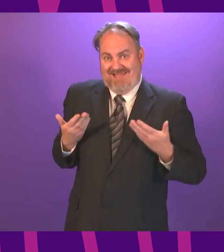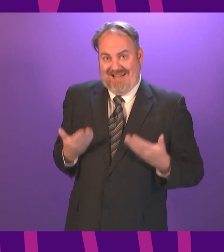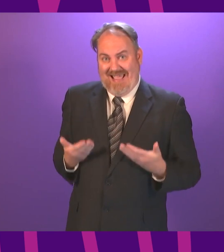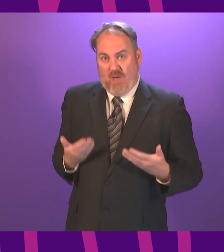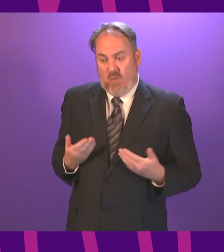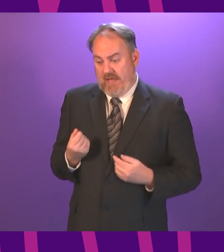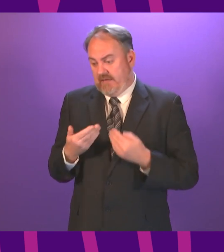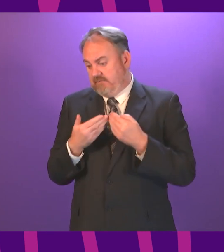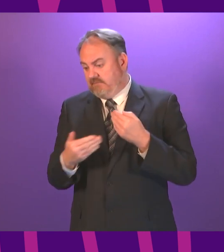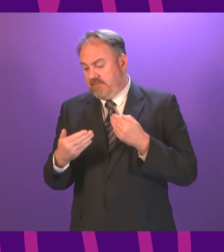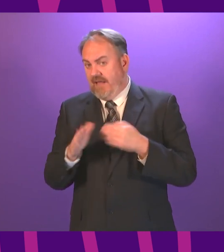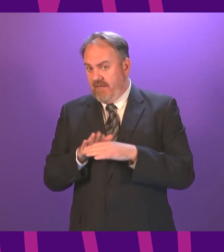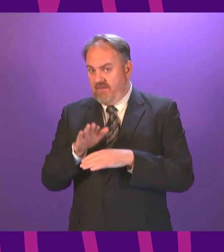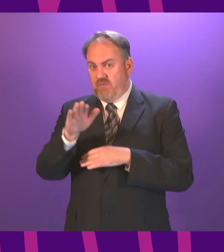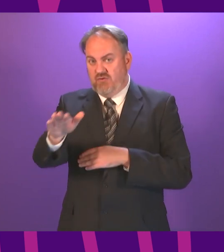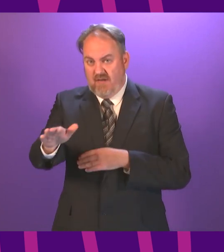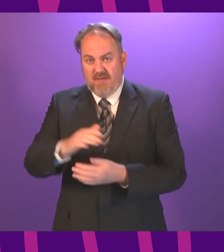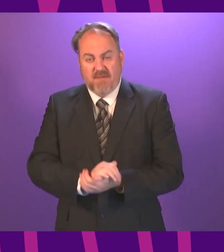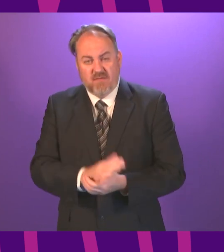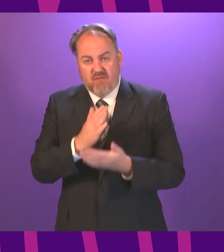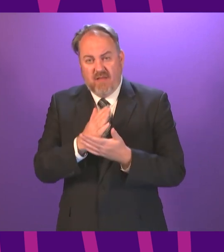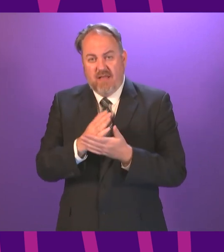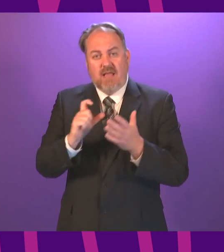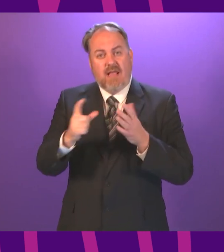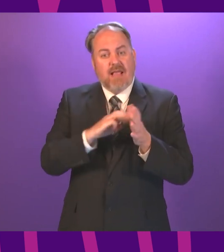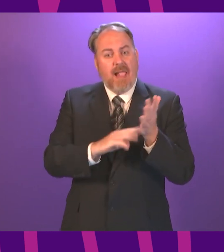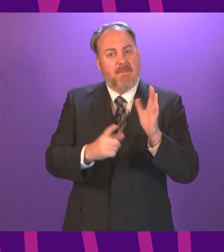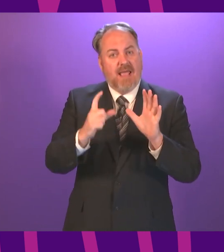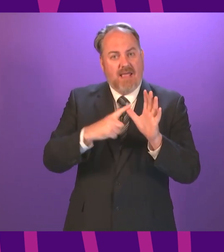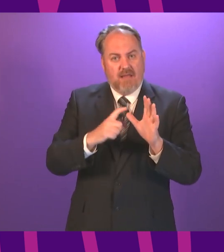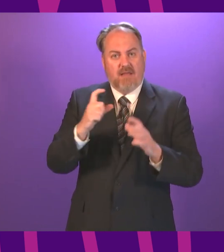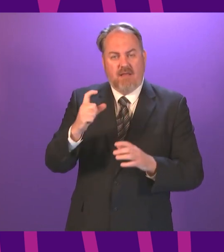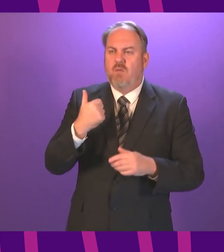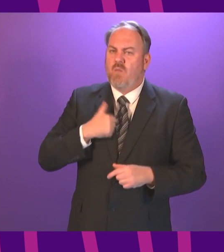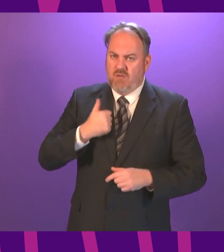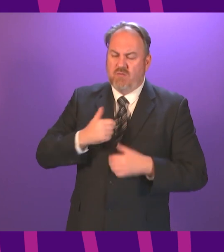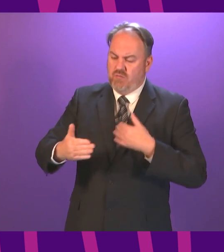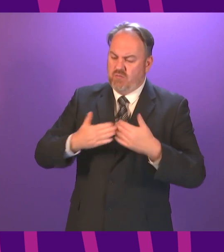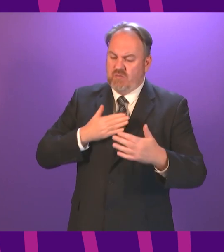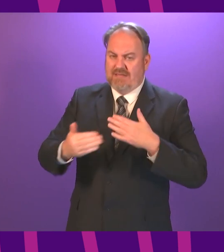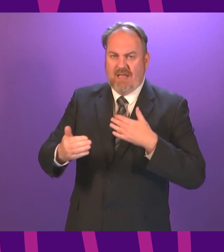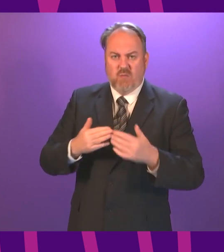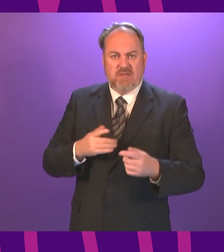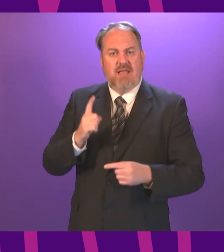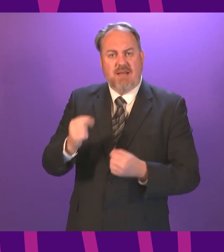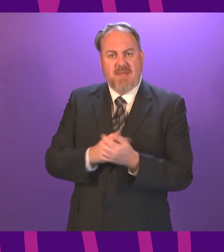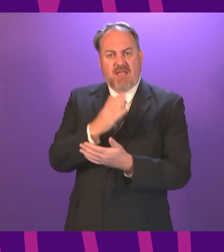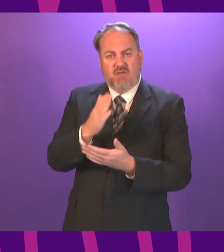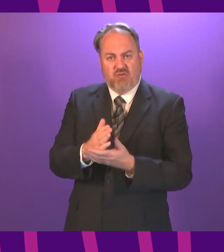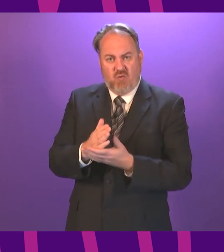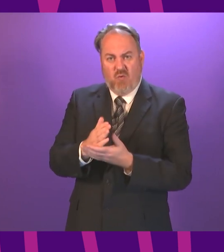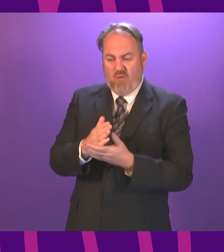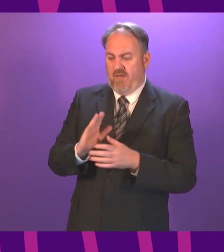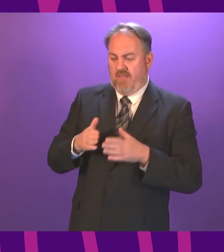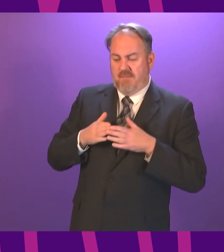to the vessel at the centre of this, CALMAC are rightly fully focused on resolving this issue and getting the Lough Seaforth back into